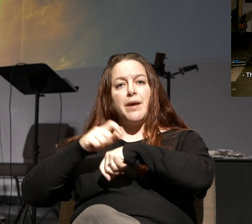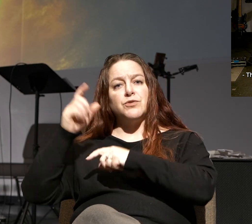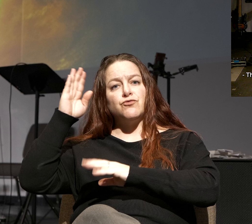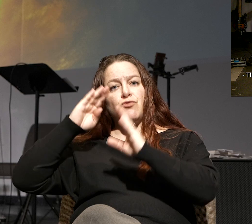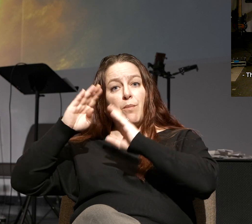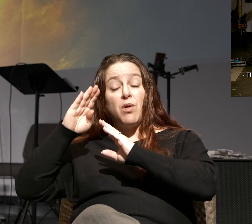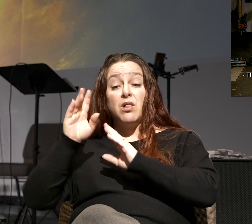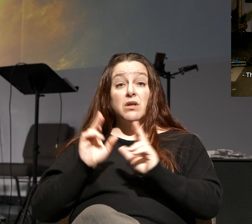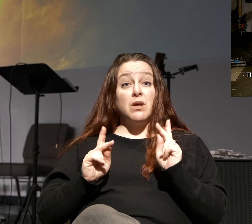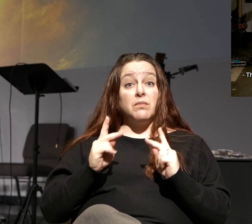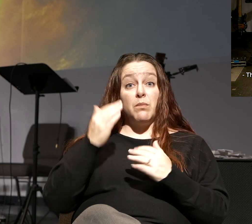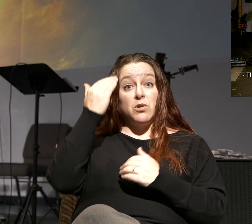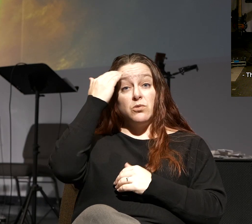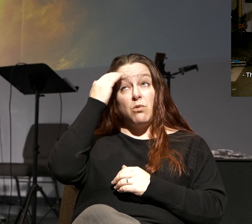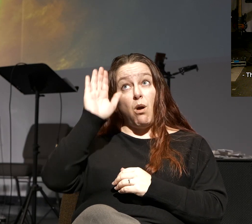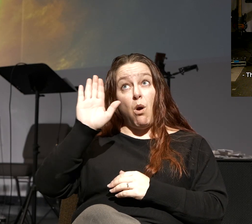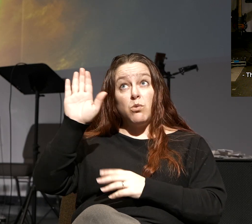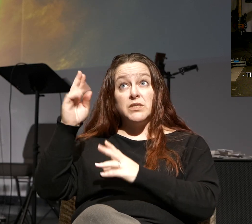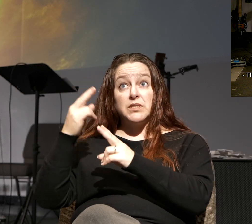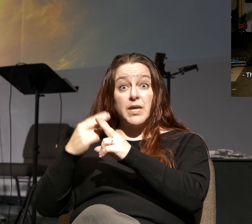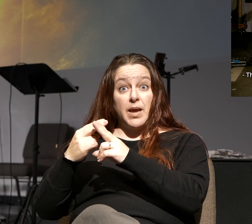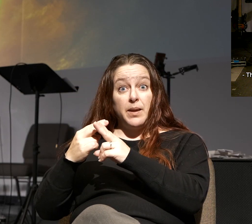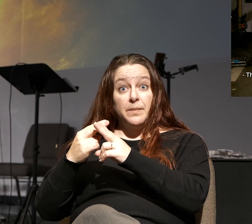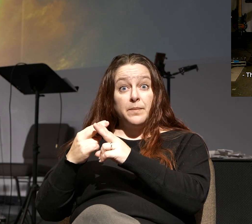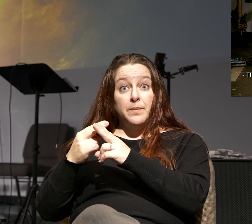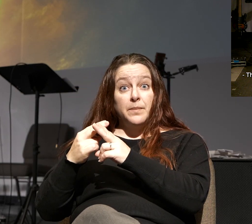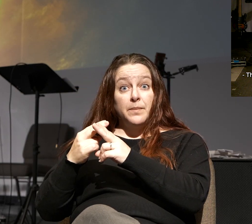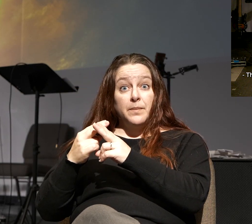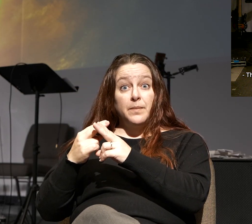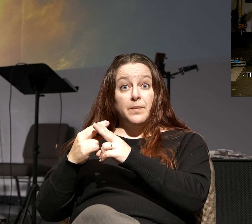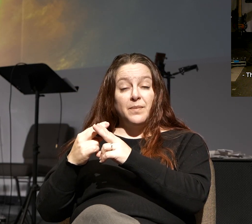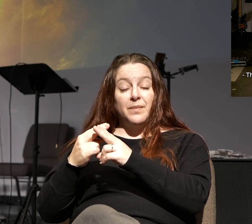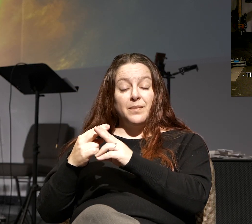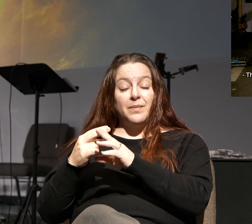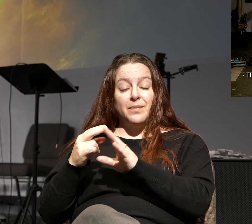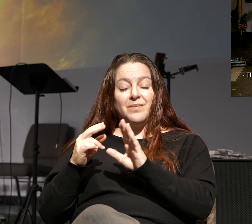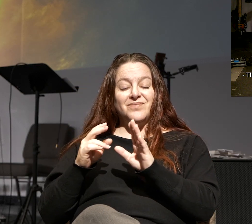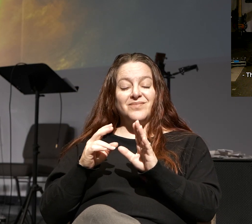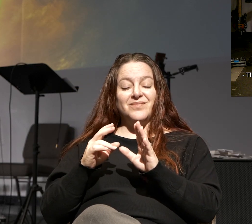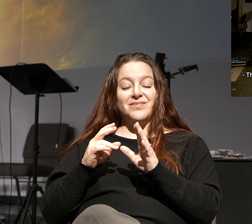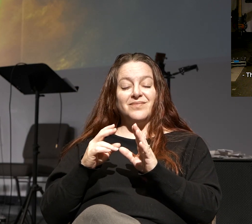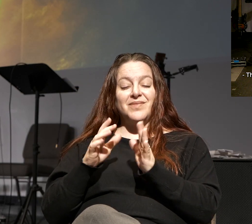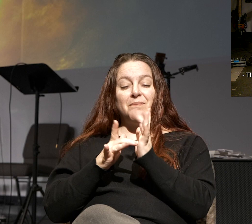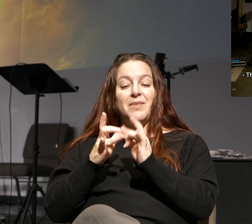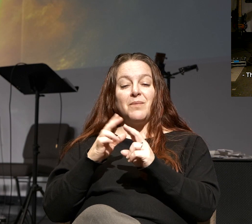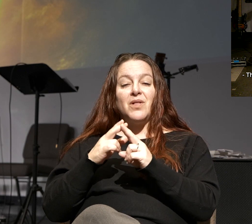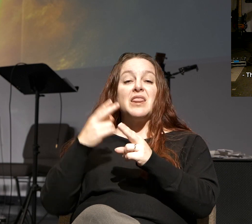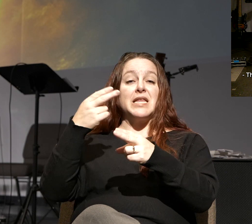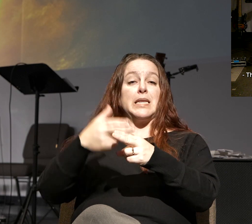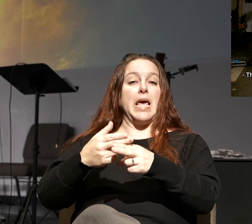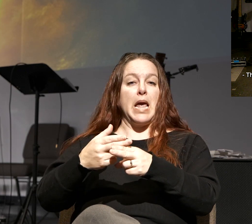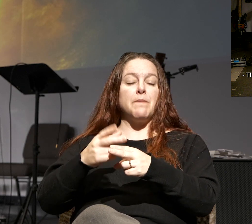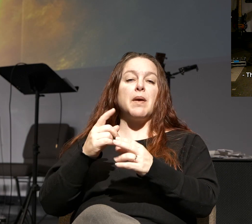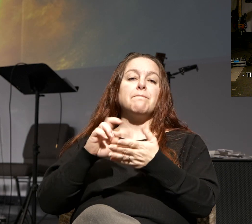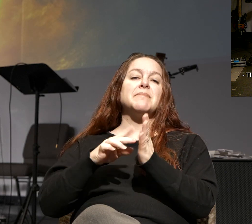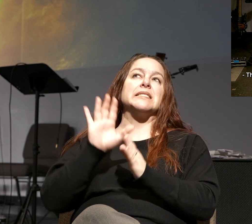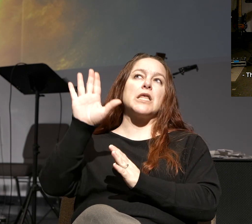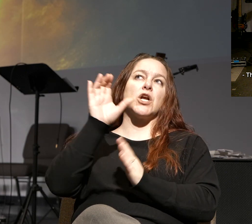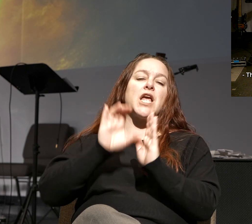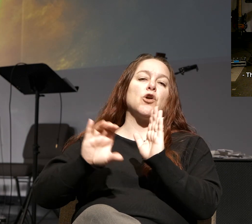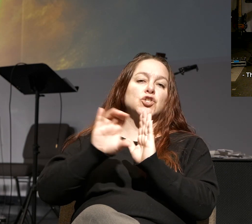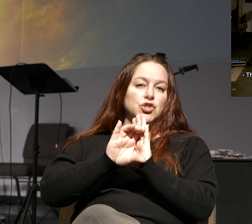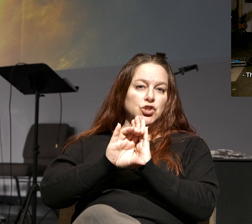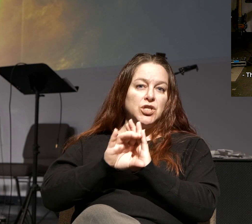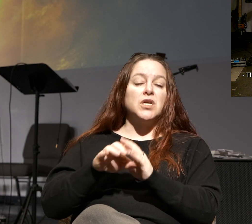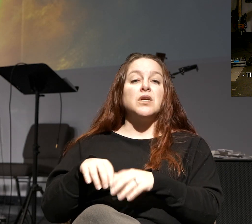Those who know His name. Anytime the Bible refers to the name of someone, it speaks of their character.